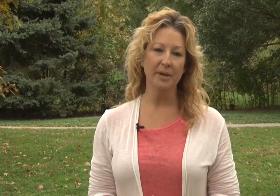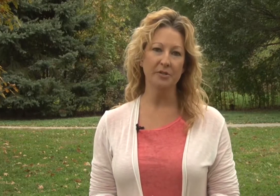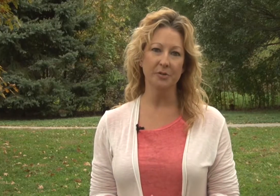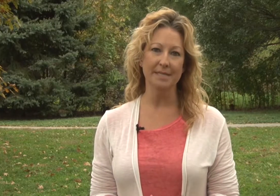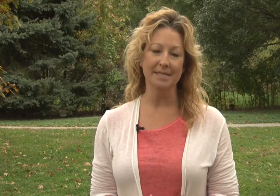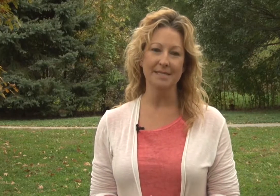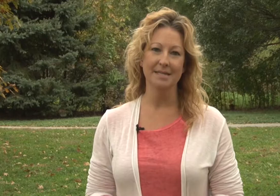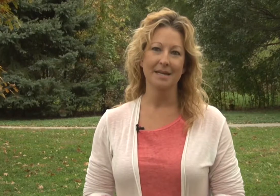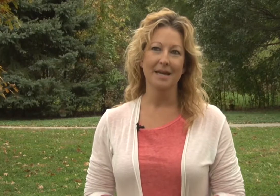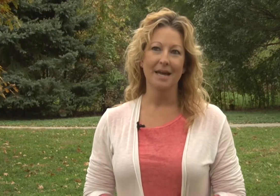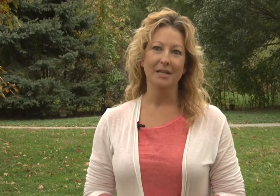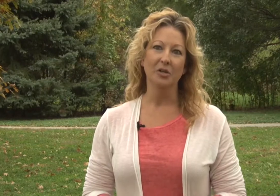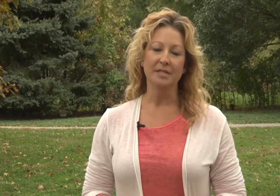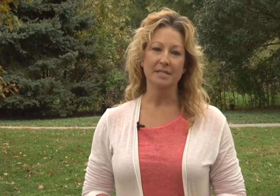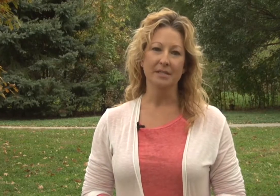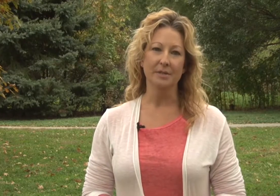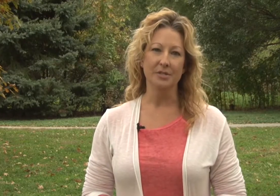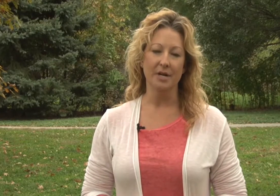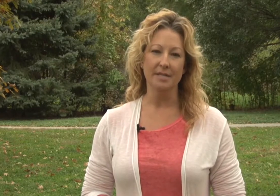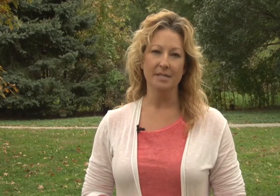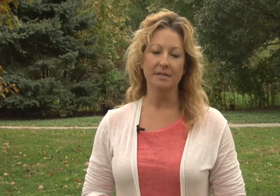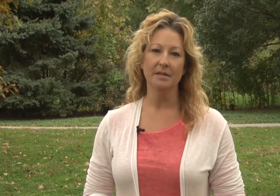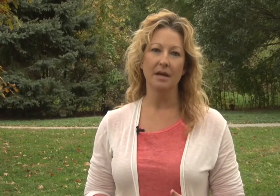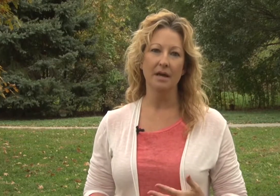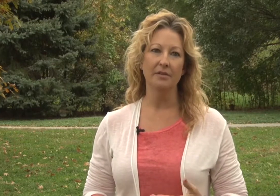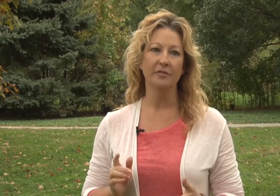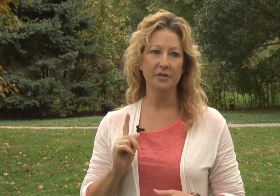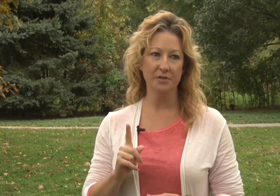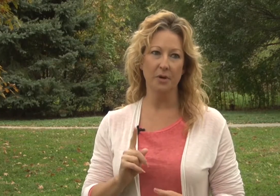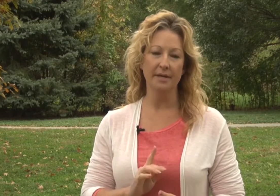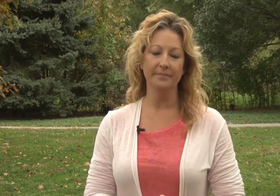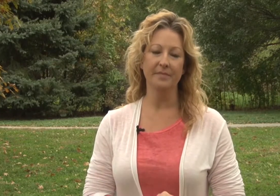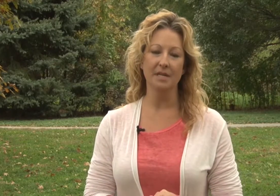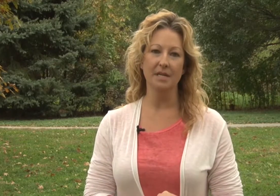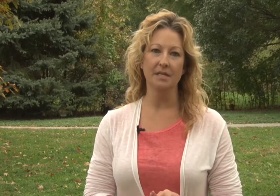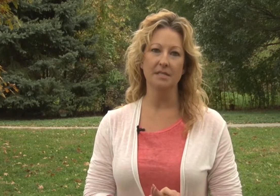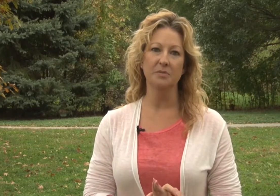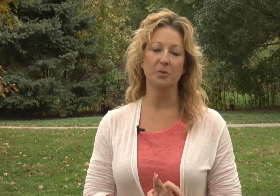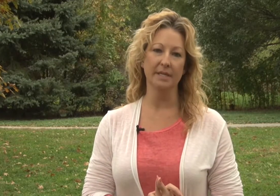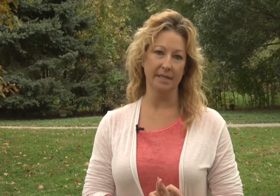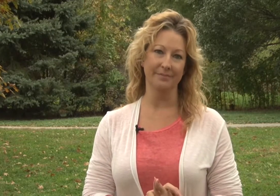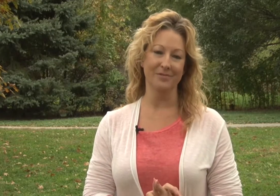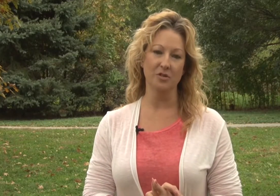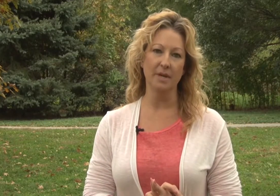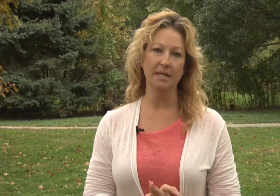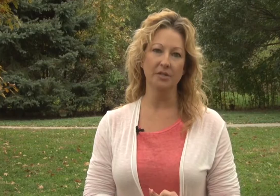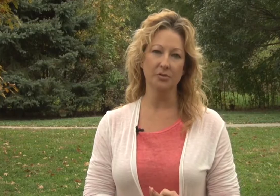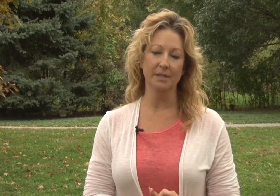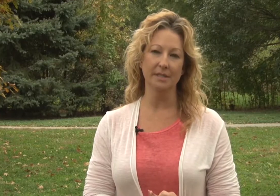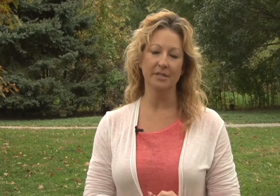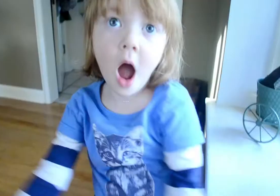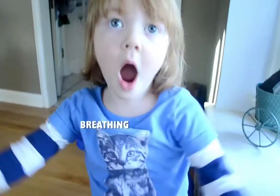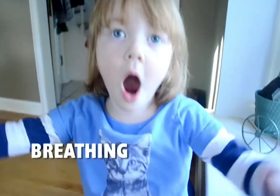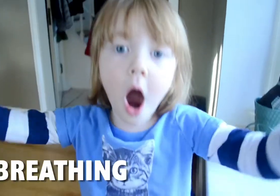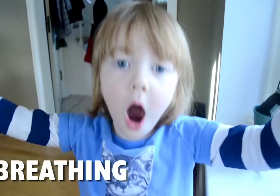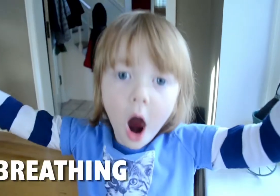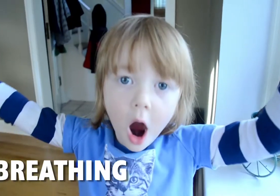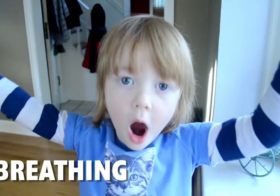better choices and learn to deal with stress. The first one is breathing. So making sure that they're taking nice deep